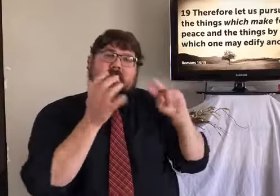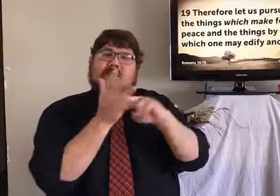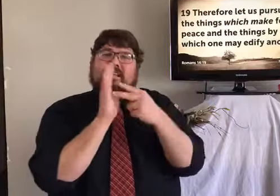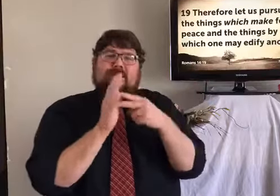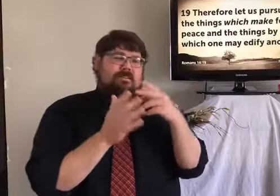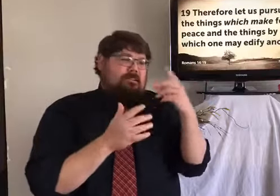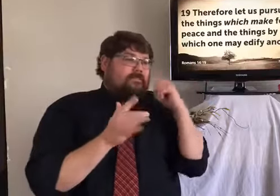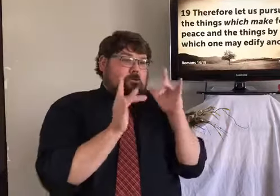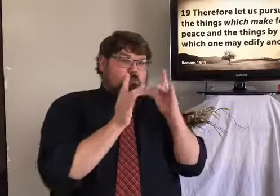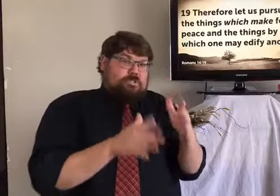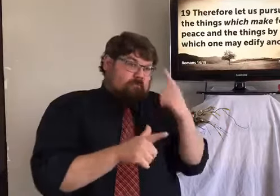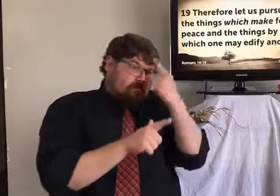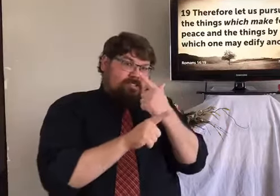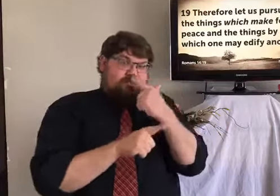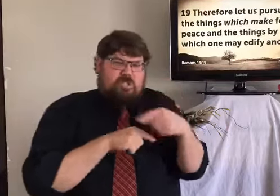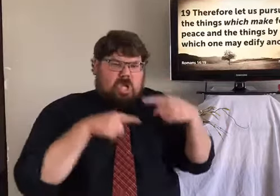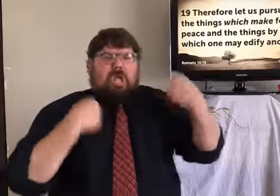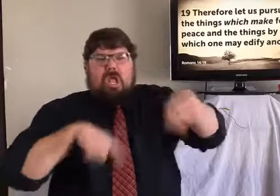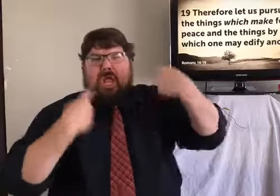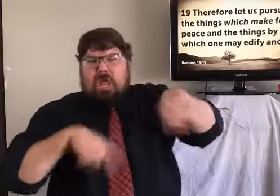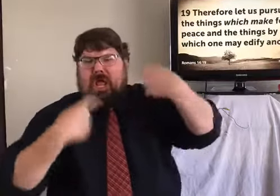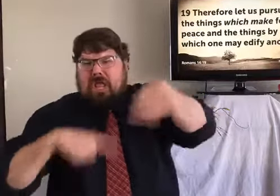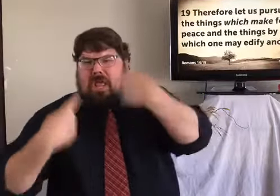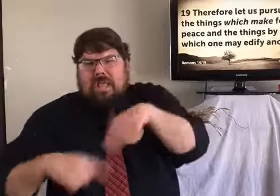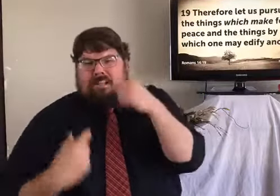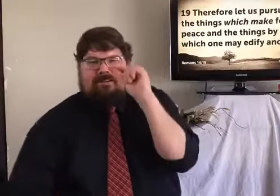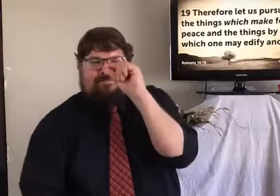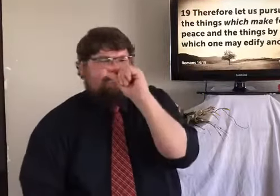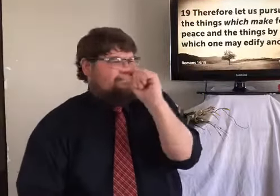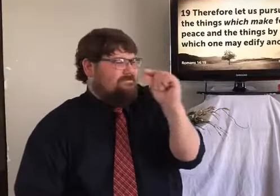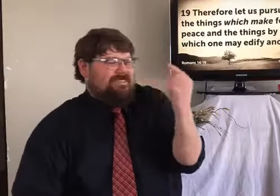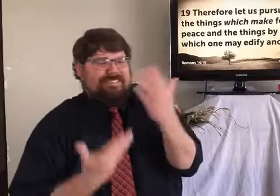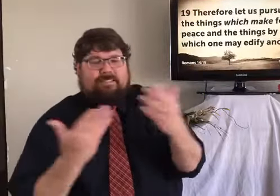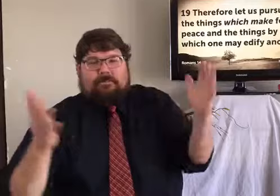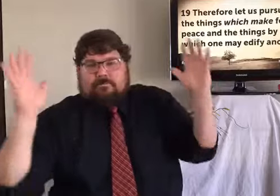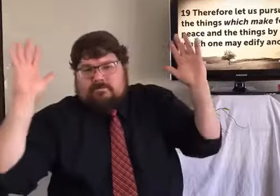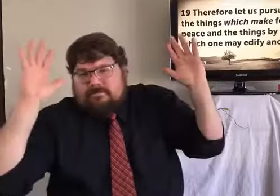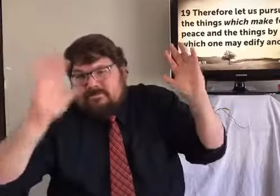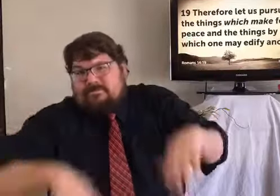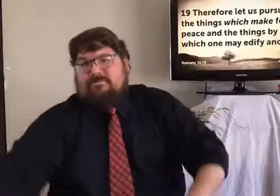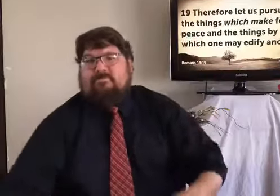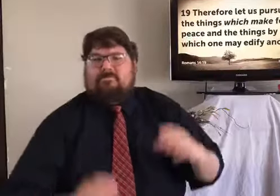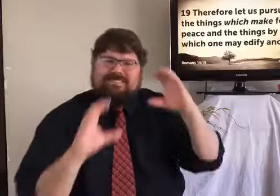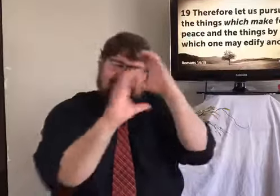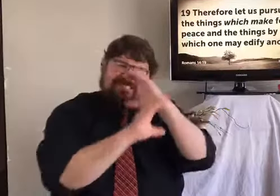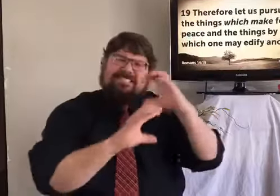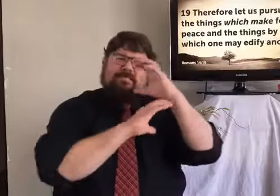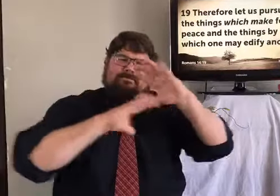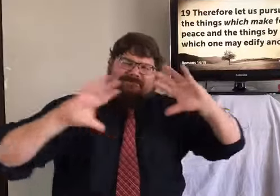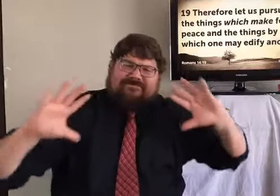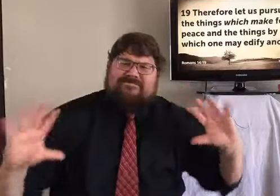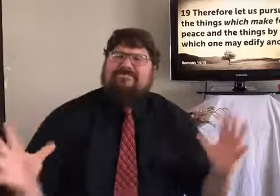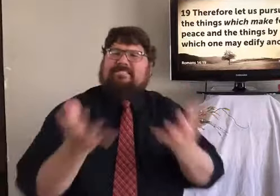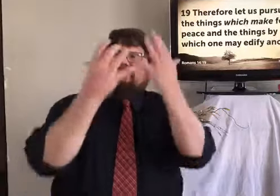And this goes along with blessed are the peacemakers. For Christian brothers and sisters to be arguing over little things